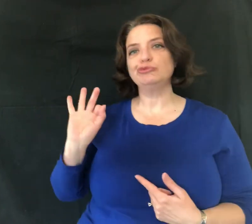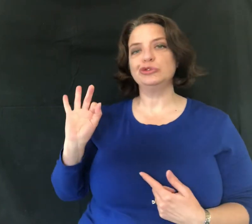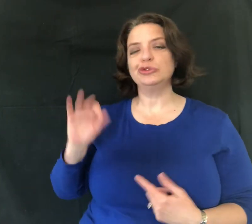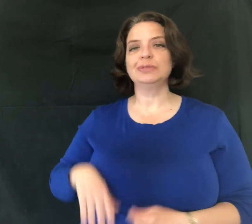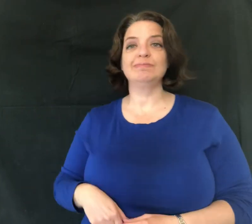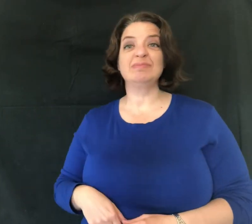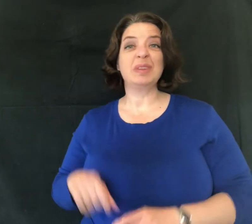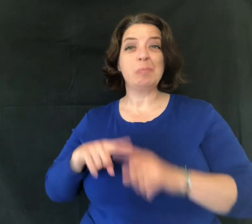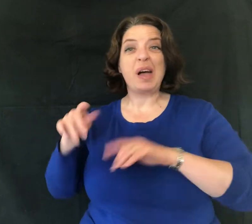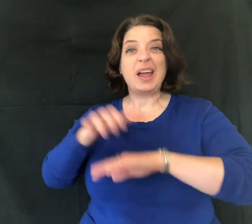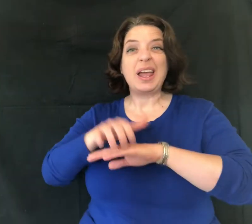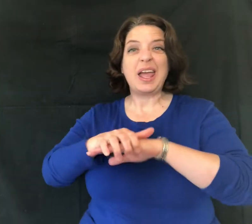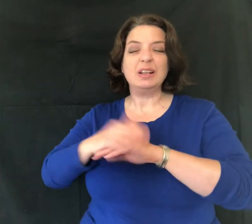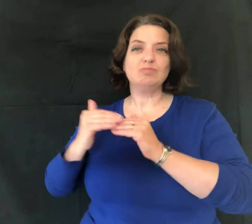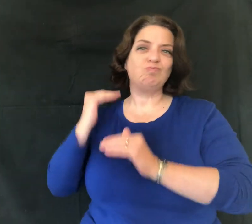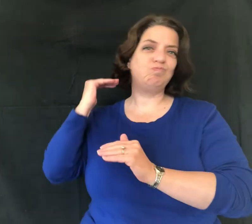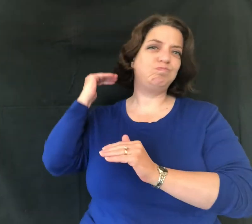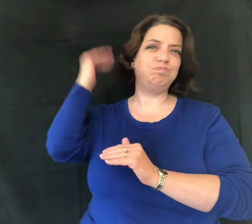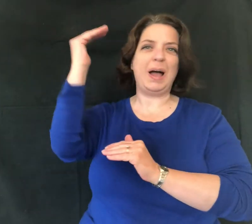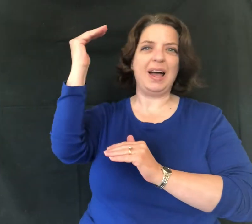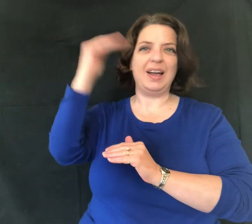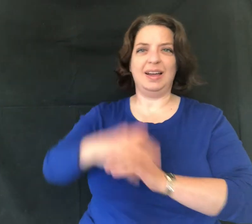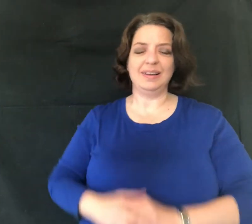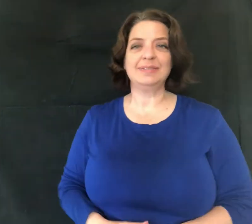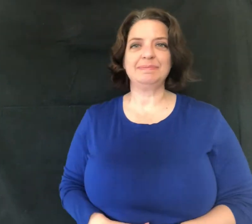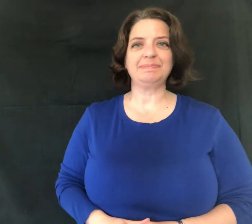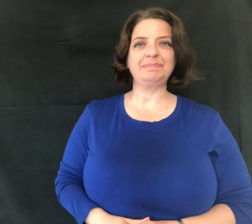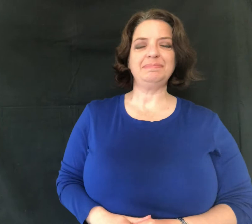animals, furniture, but English has a lot more.